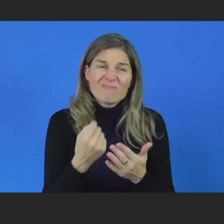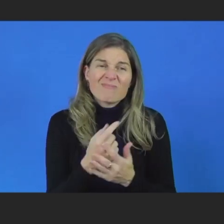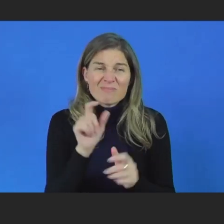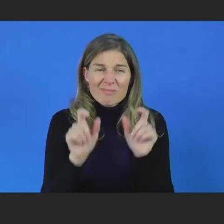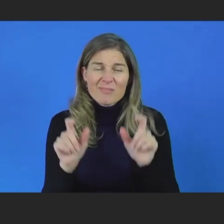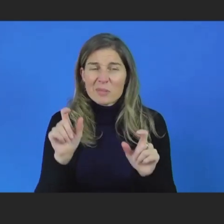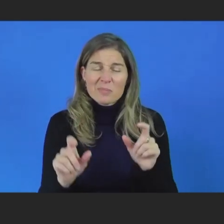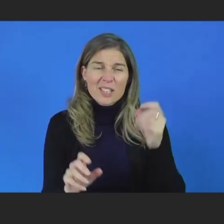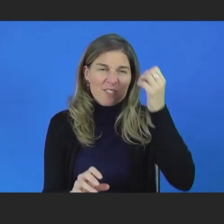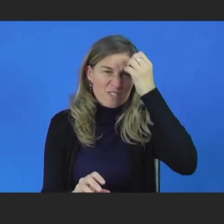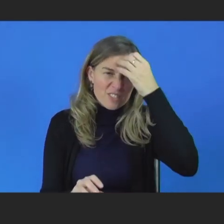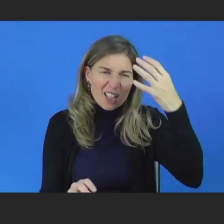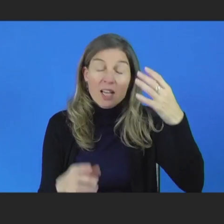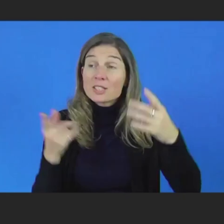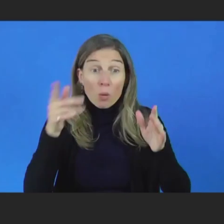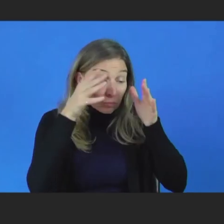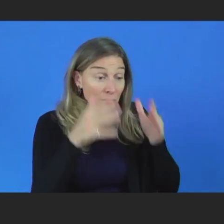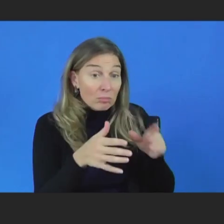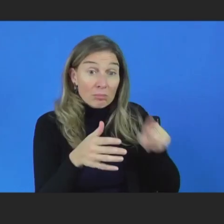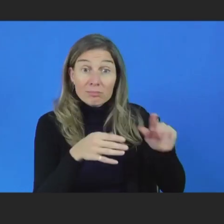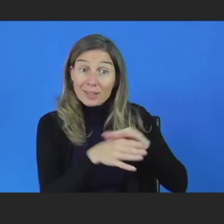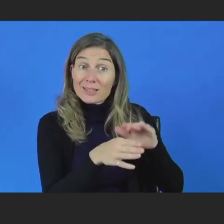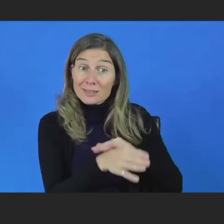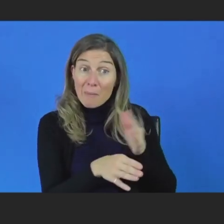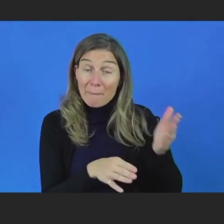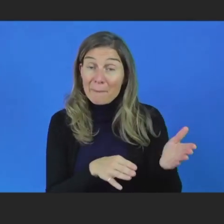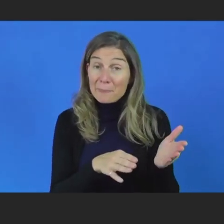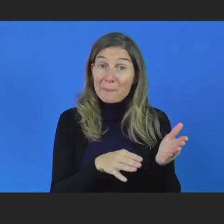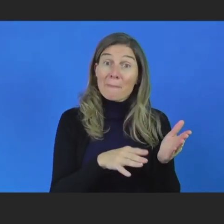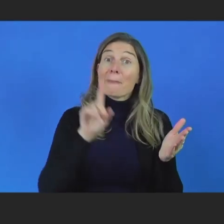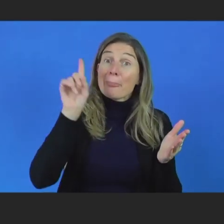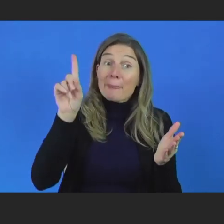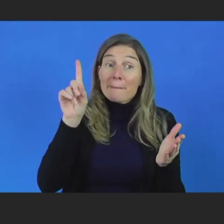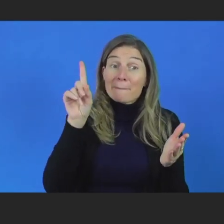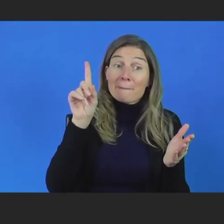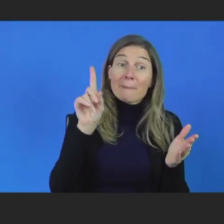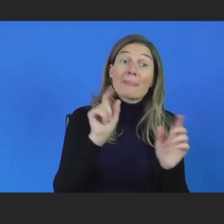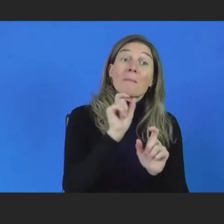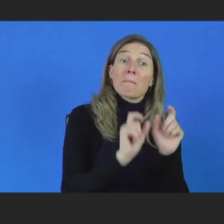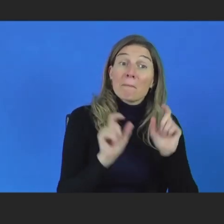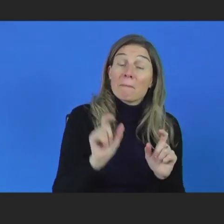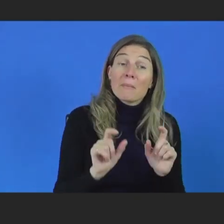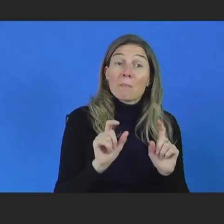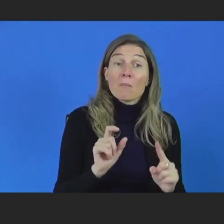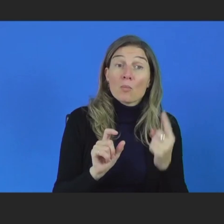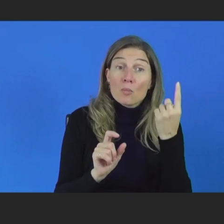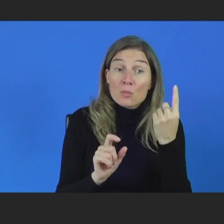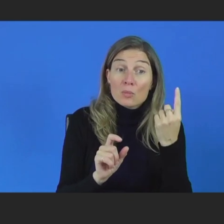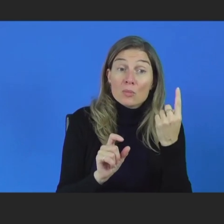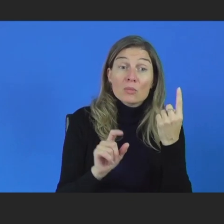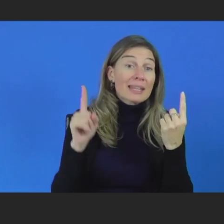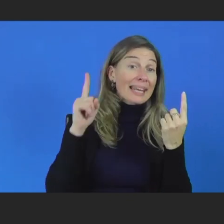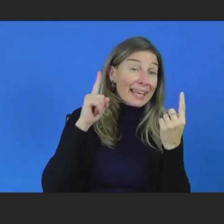focusing on accessibility issues. That it's not only people with a verbal impairment with with a hearing